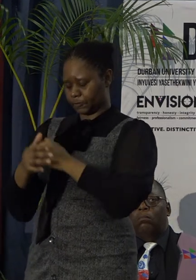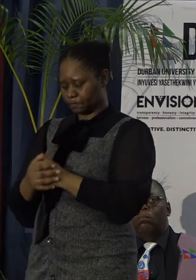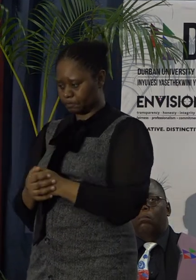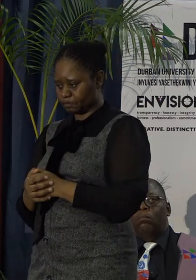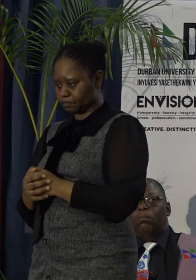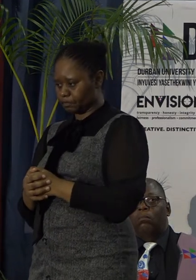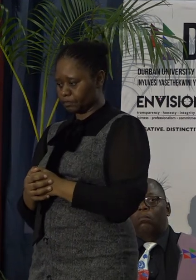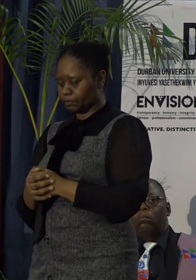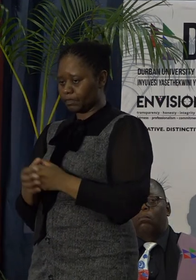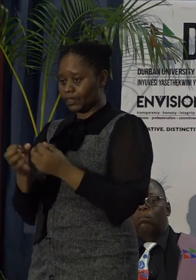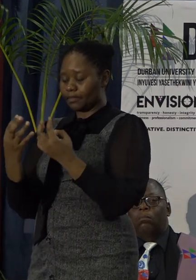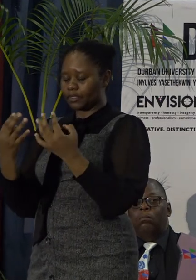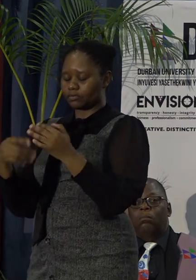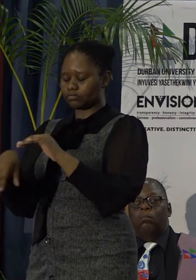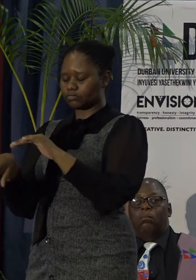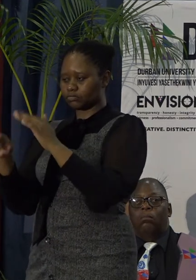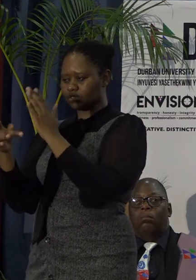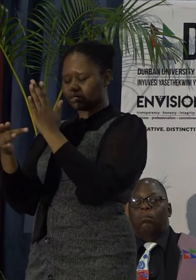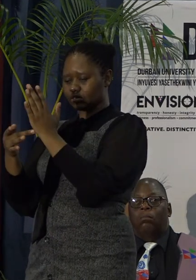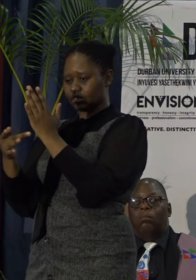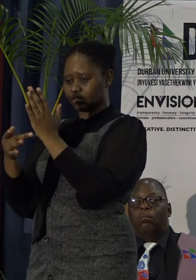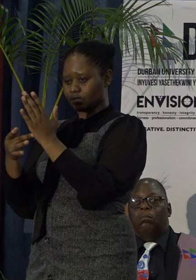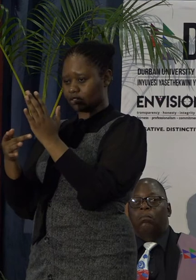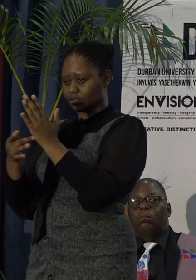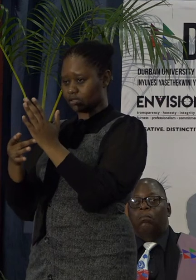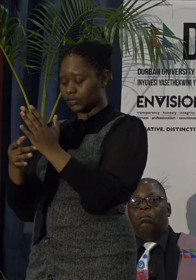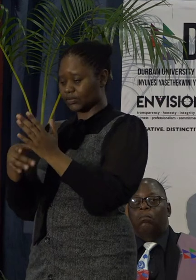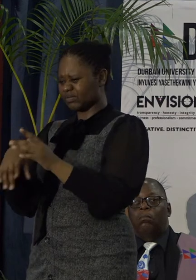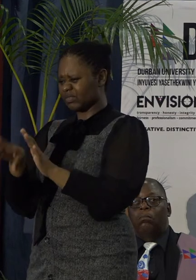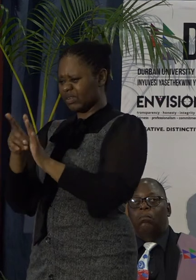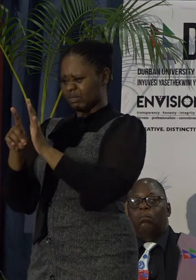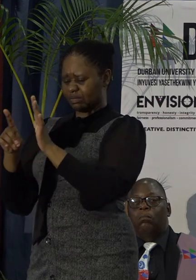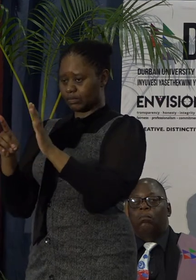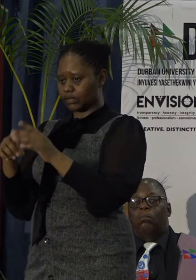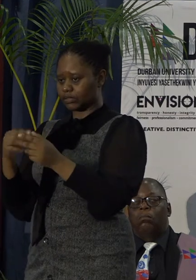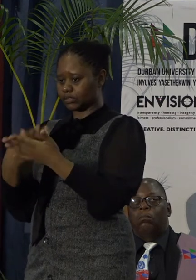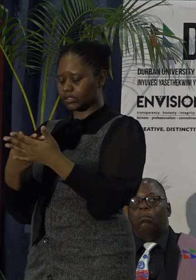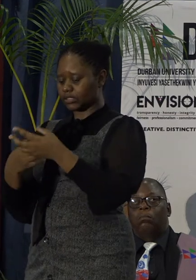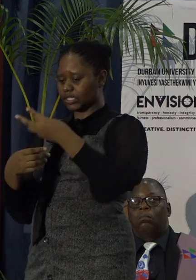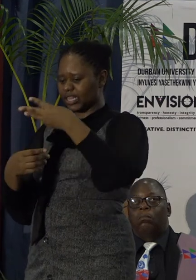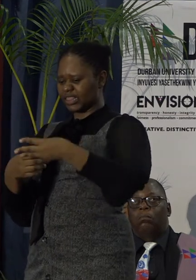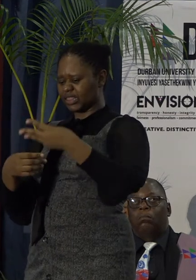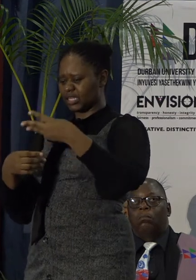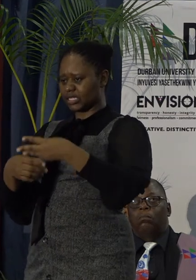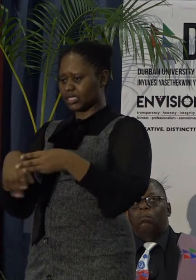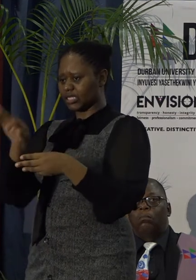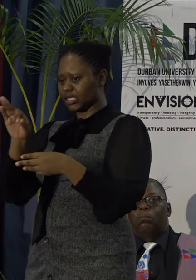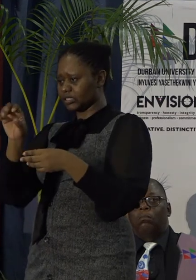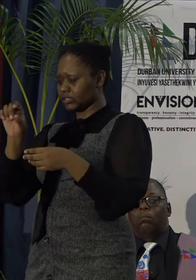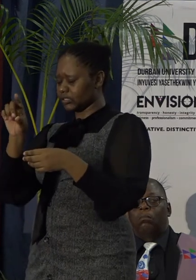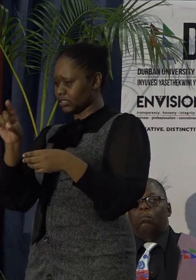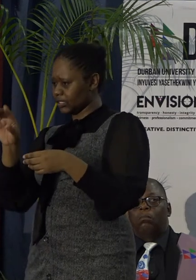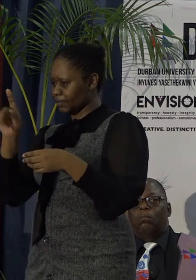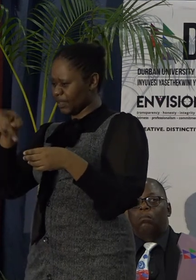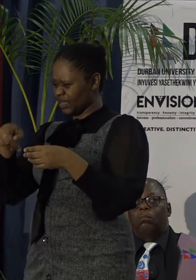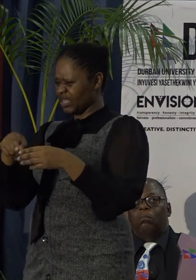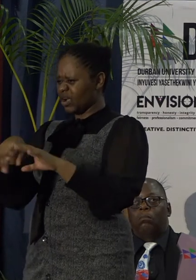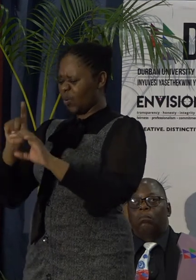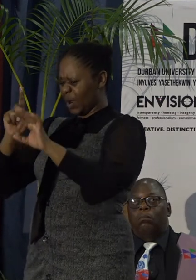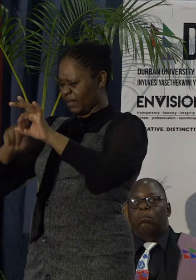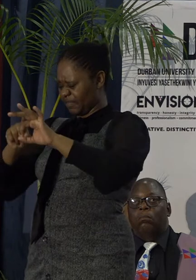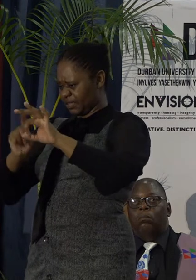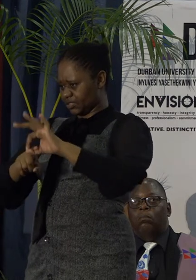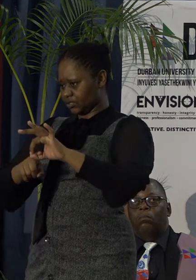Several technological advancements in artificial intelligence, 3D printing, gamification,